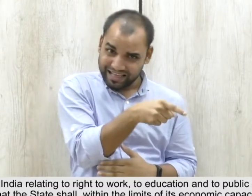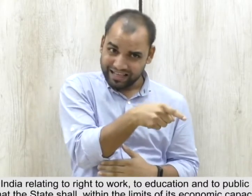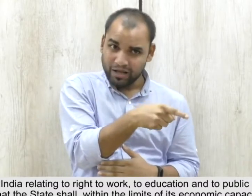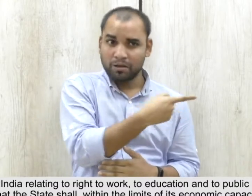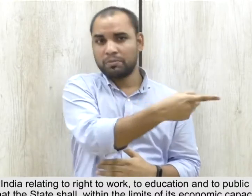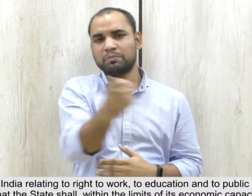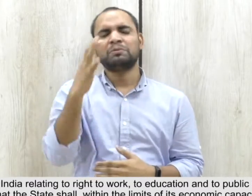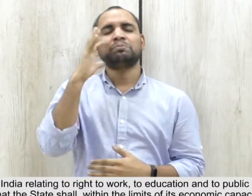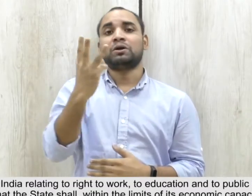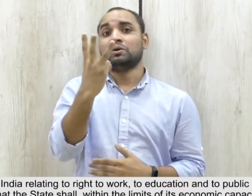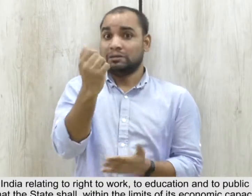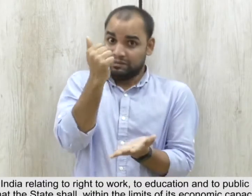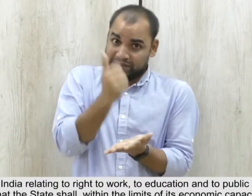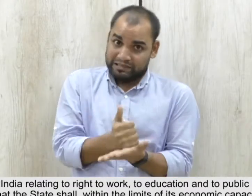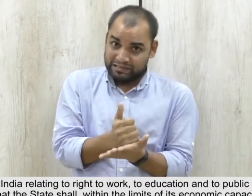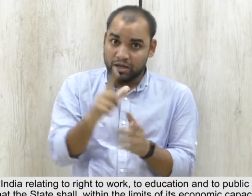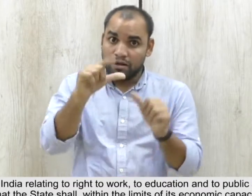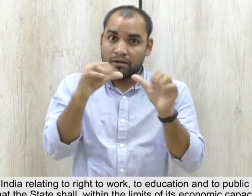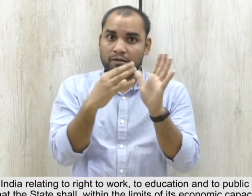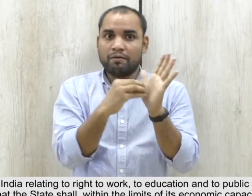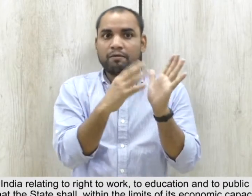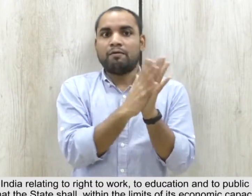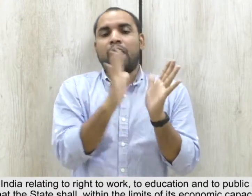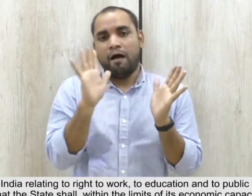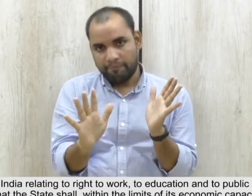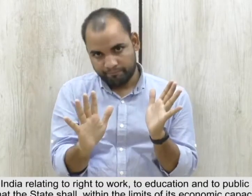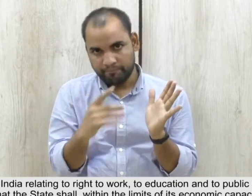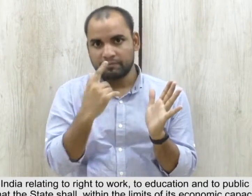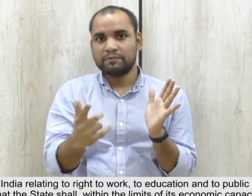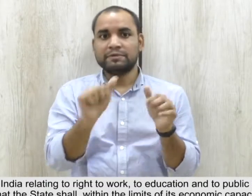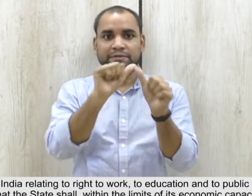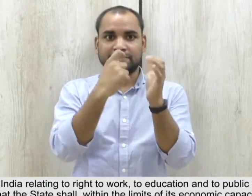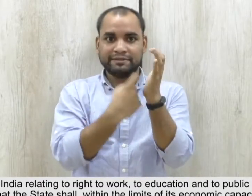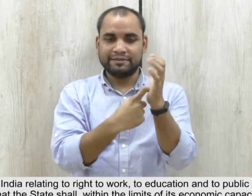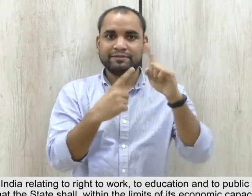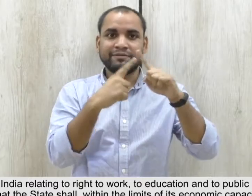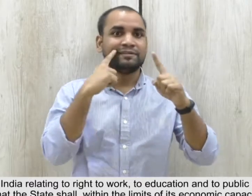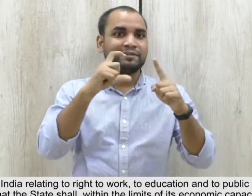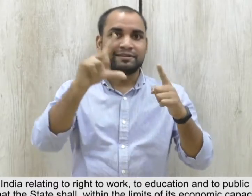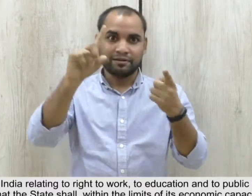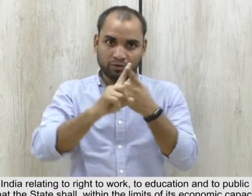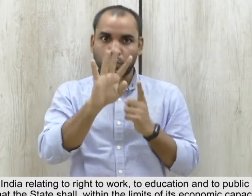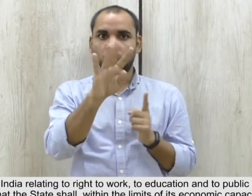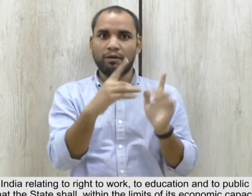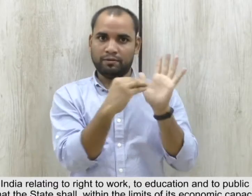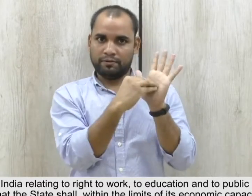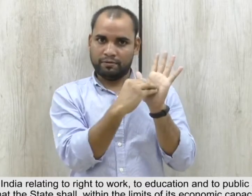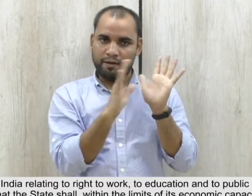assistance in certain cases, states that the state shall, within the limits